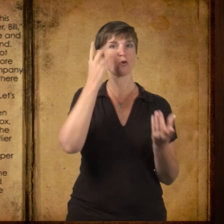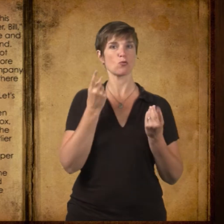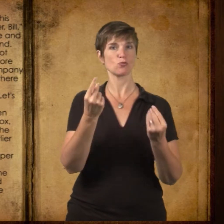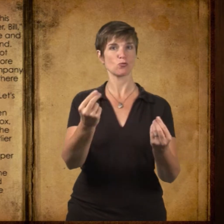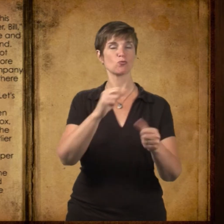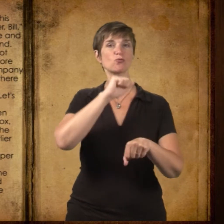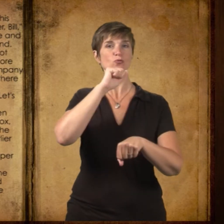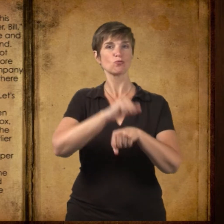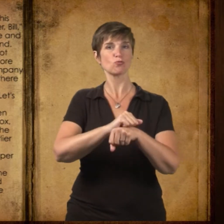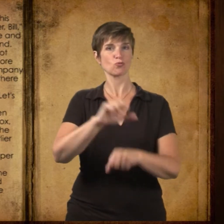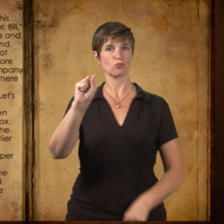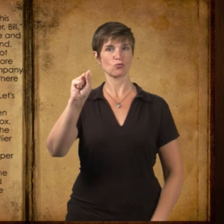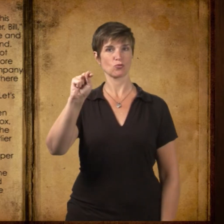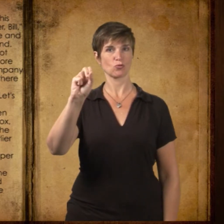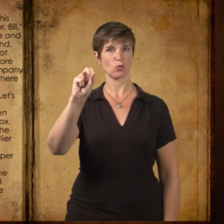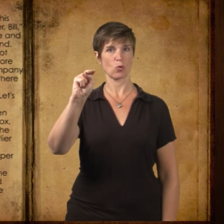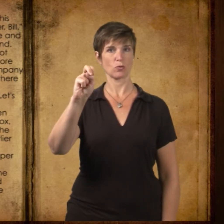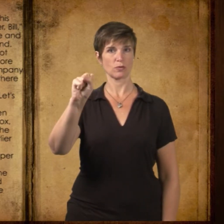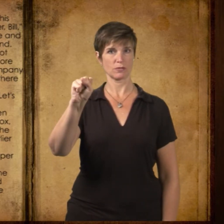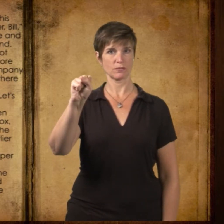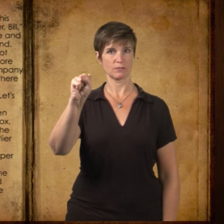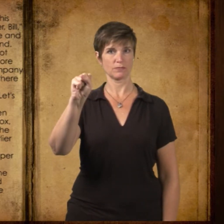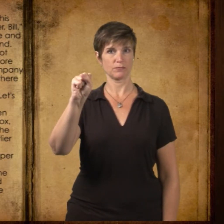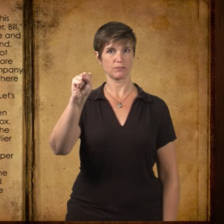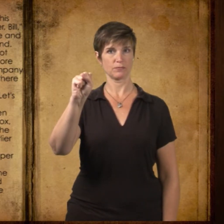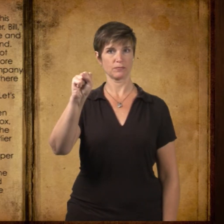The pile of stones the boys had made earlier was ready.